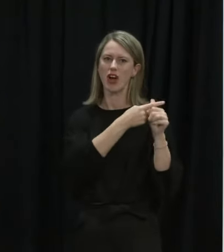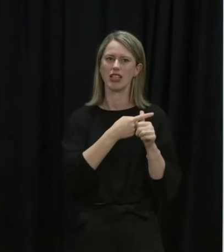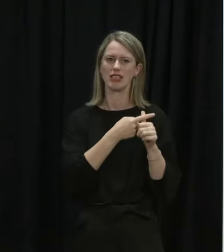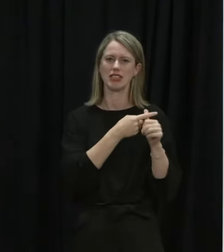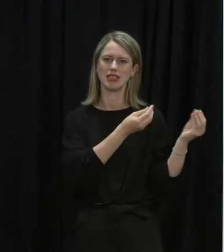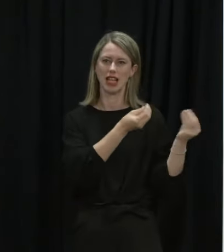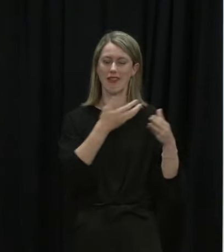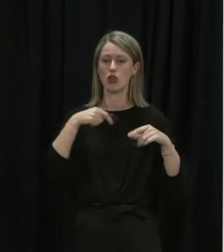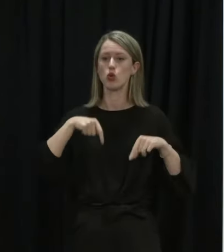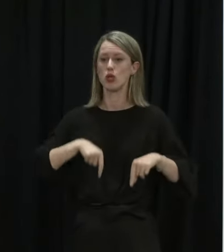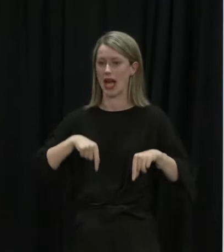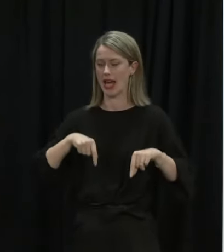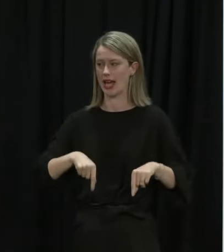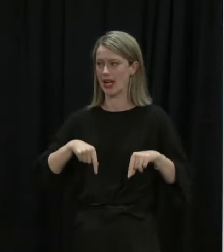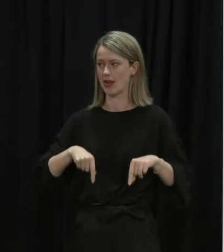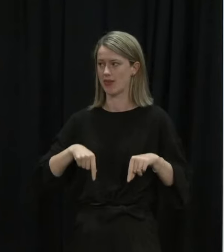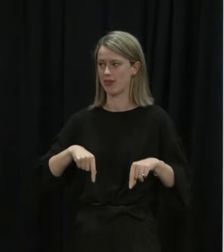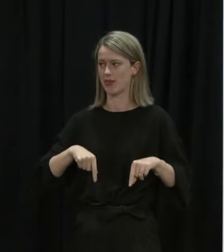delivered today.